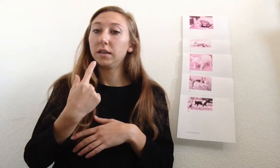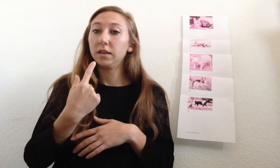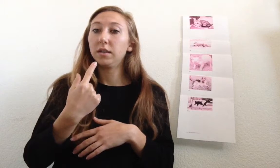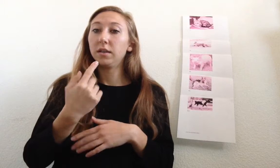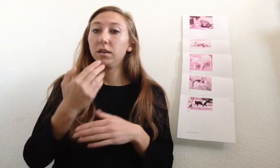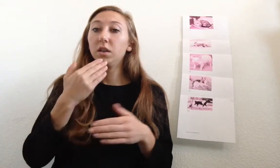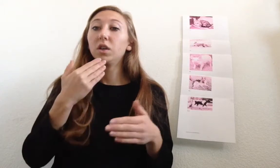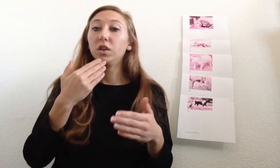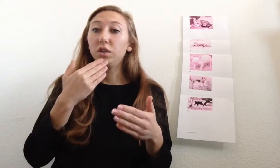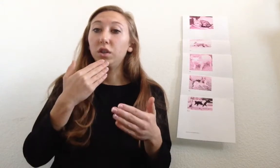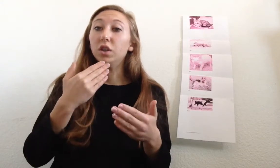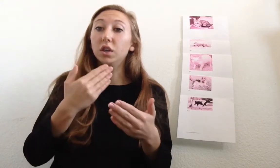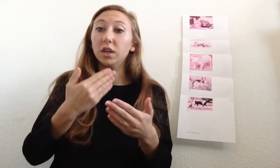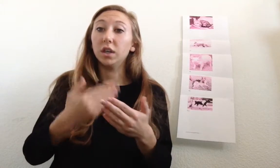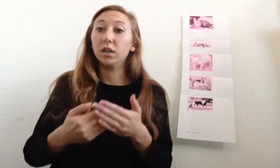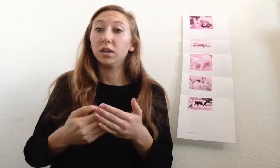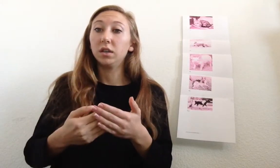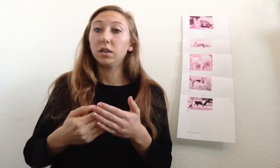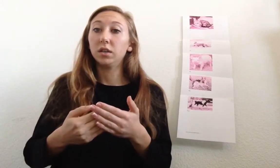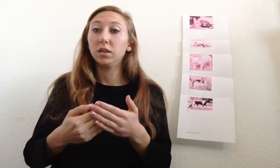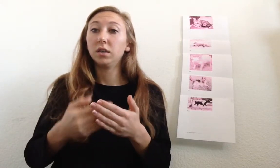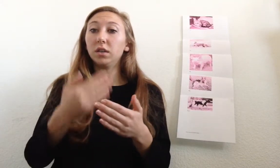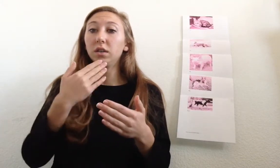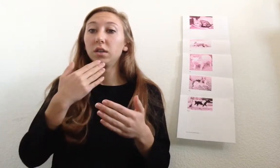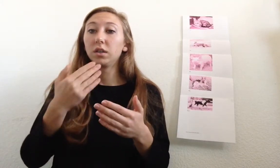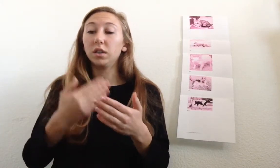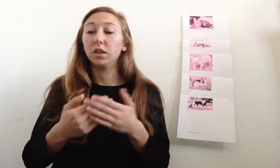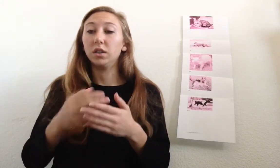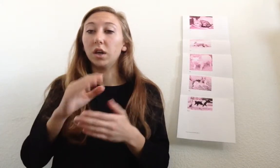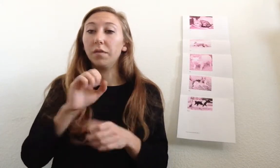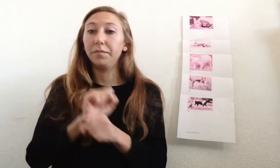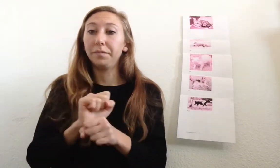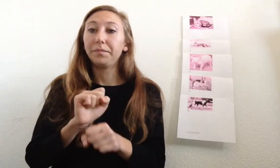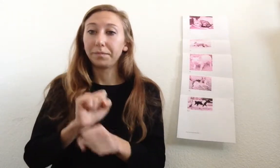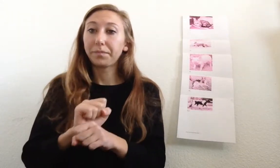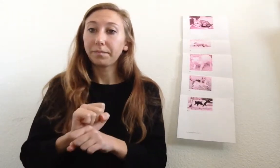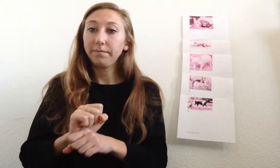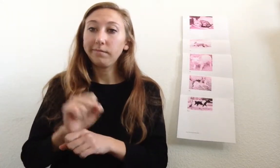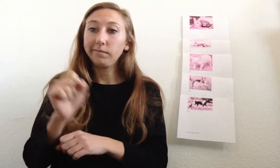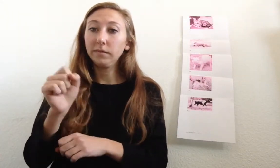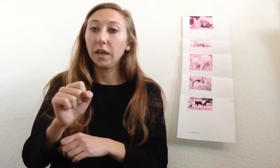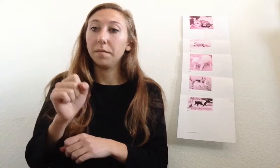good. Good. Good job. Yep.